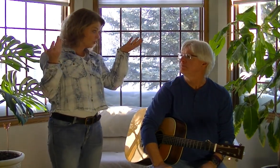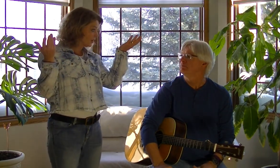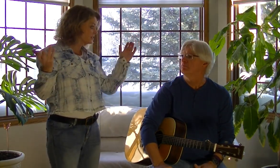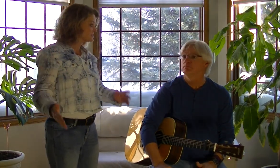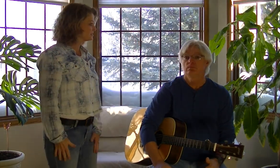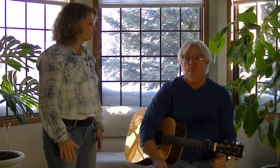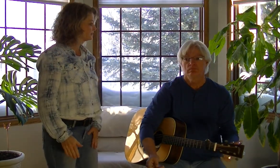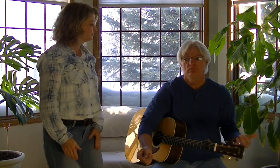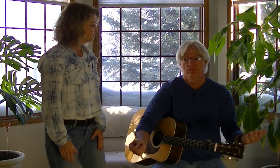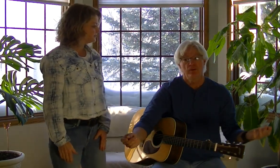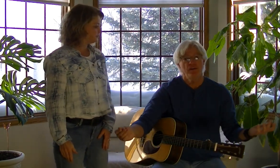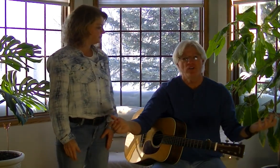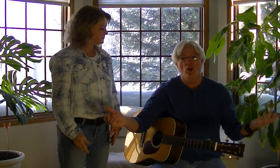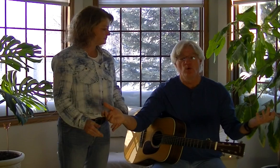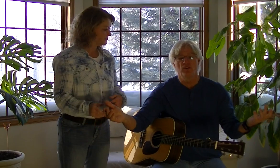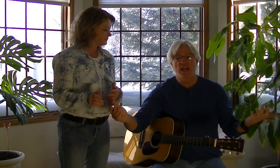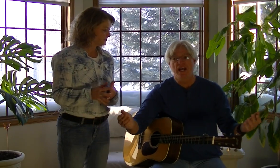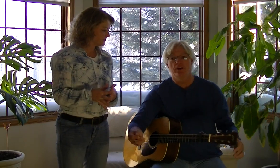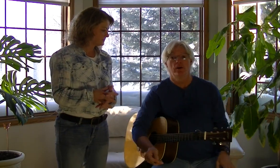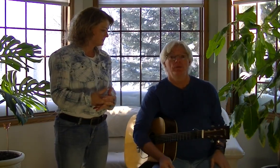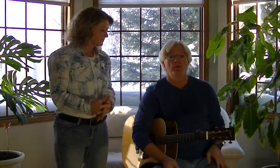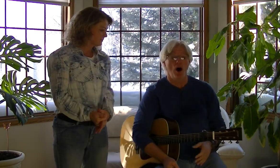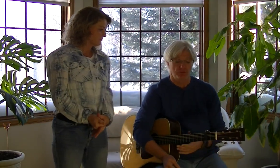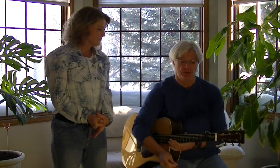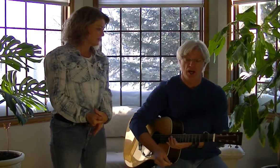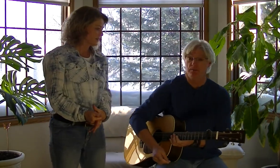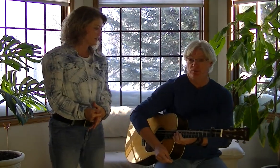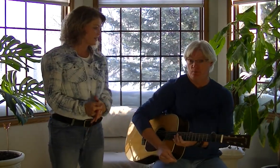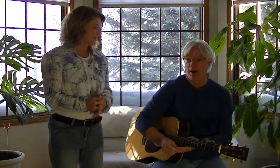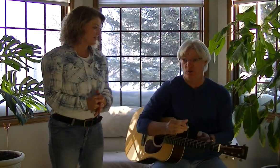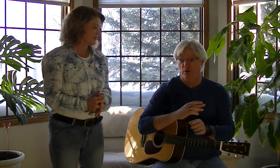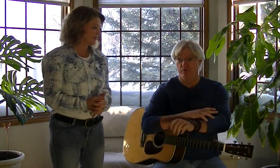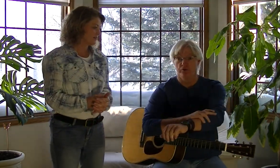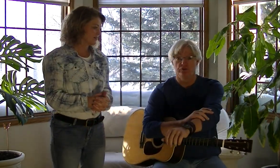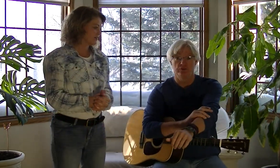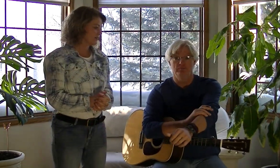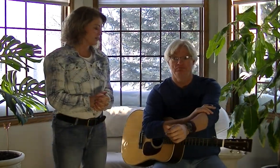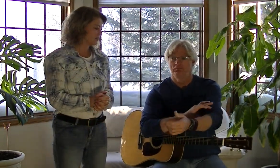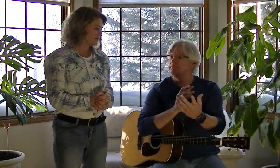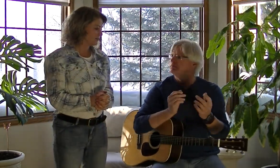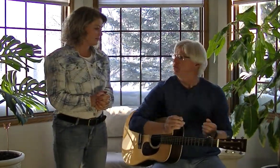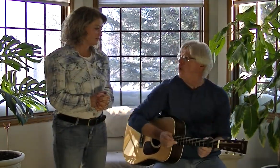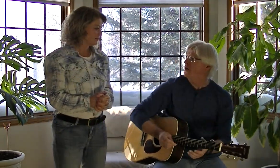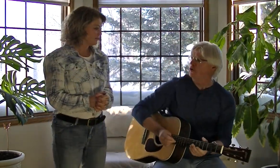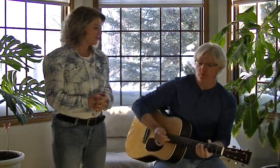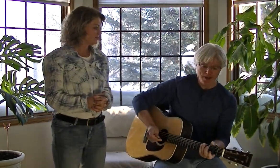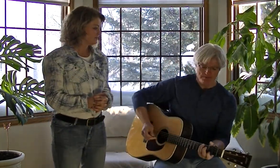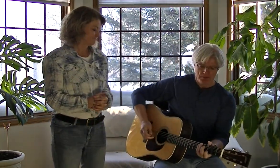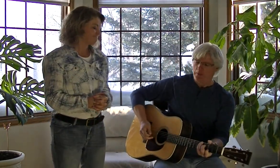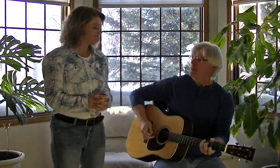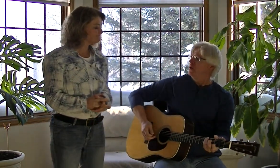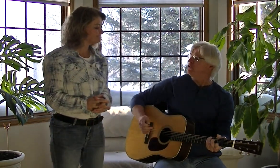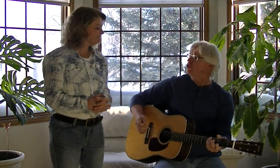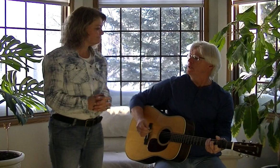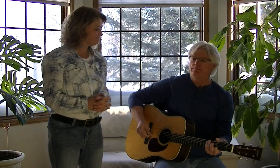chorus. They're found all over Canada, oftentimes by rivers and water, right? Let's do it.